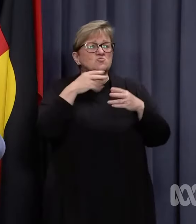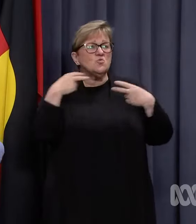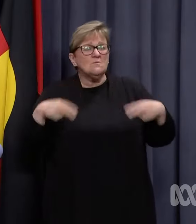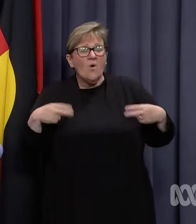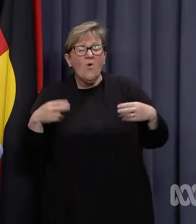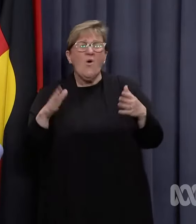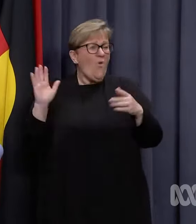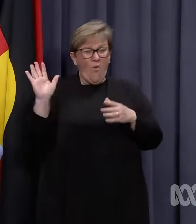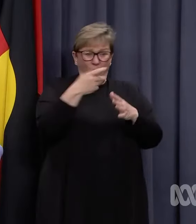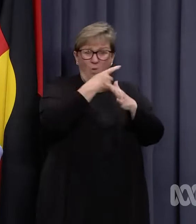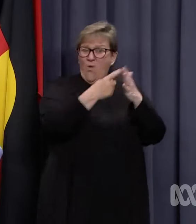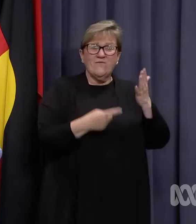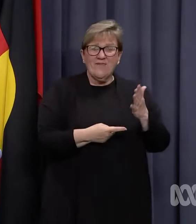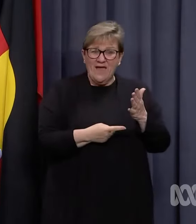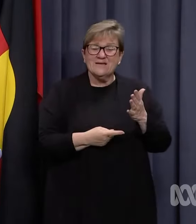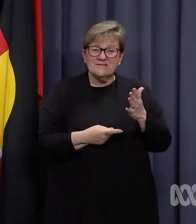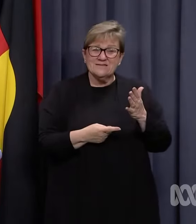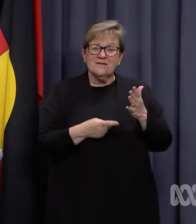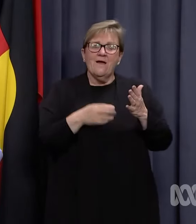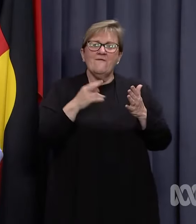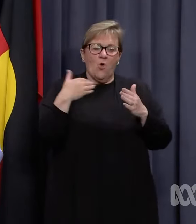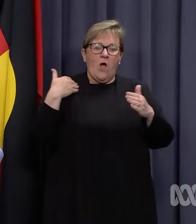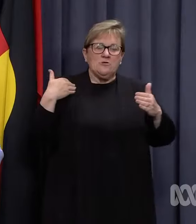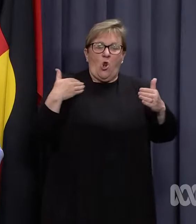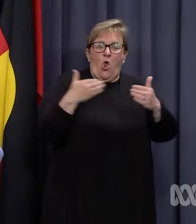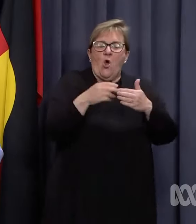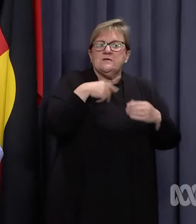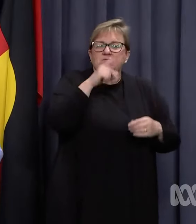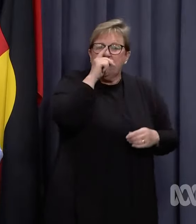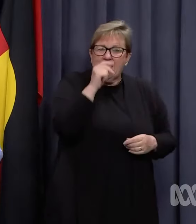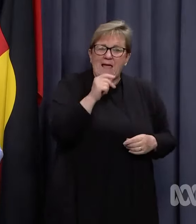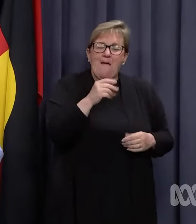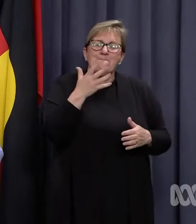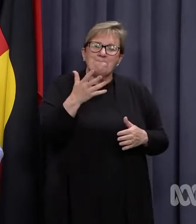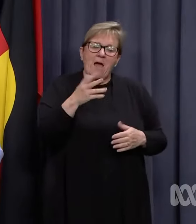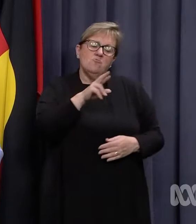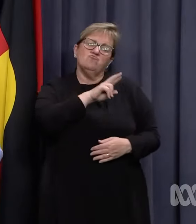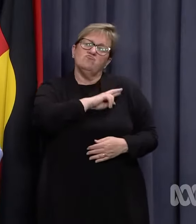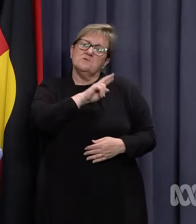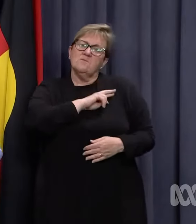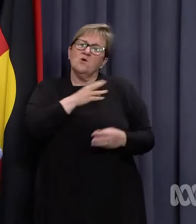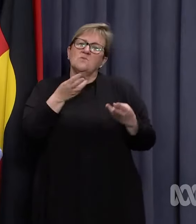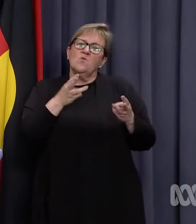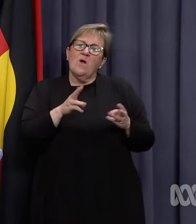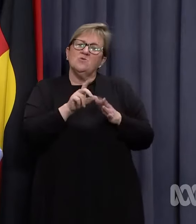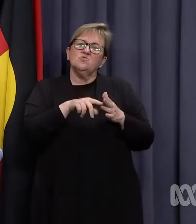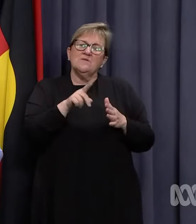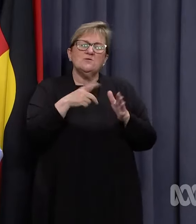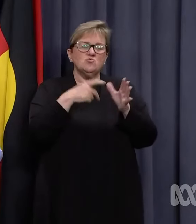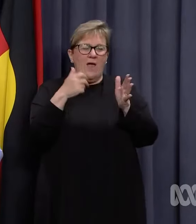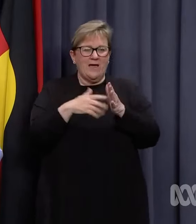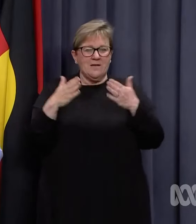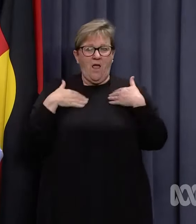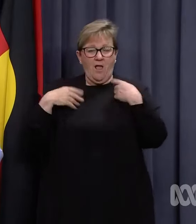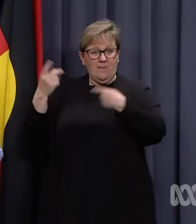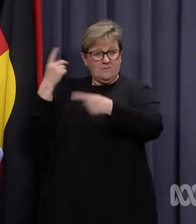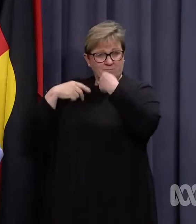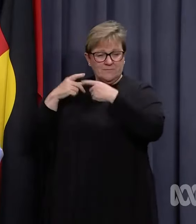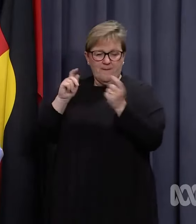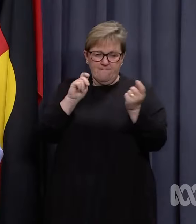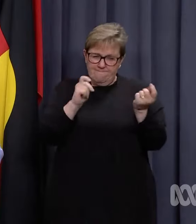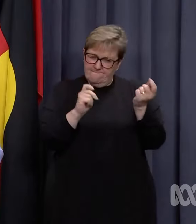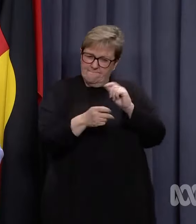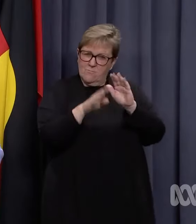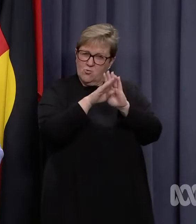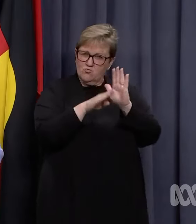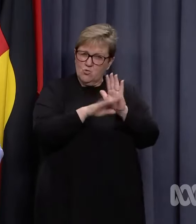balls, which is all of those things for as long as we could. But the responsible way to do that was to act on the health advice and adjust the